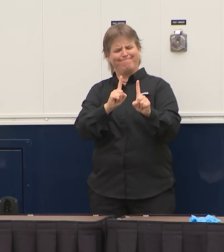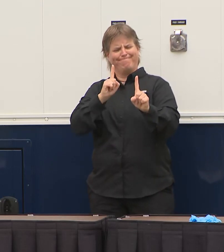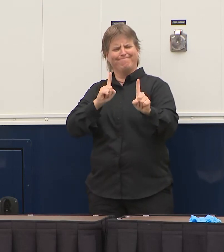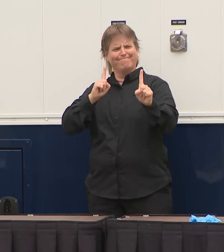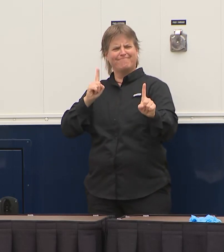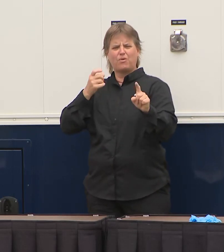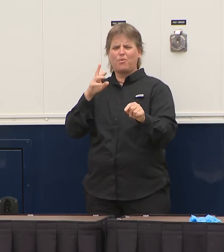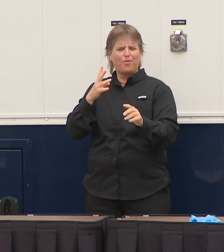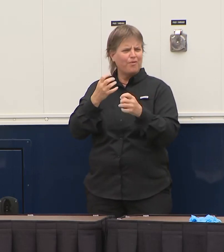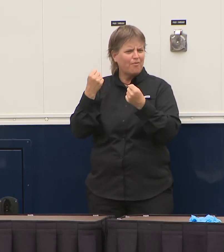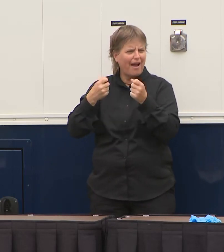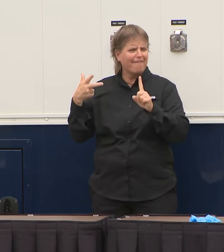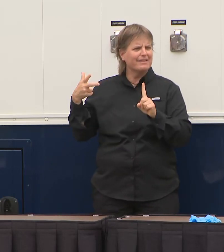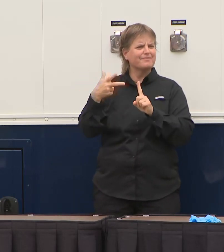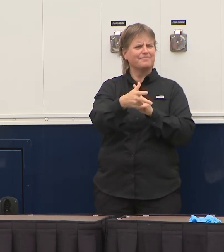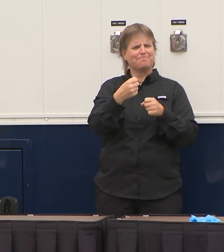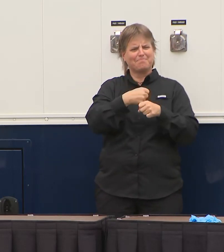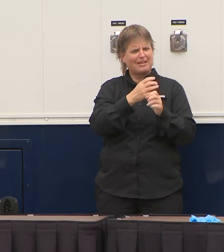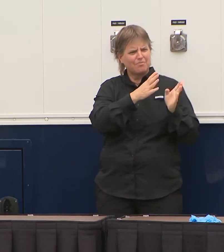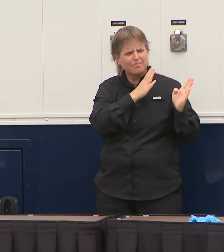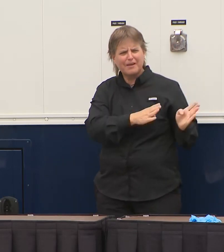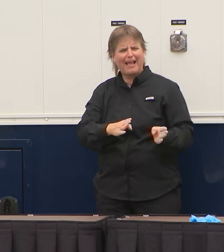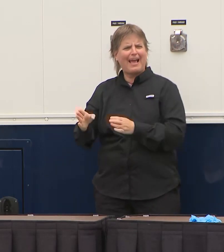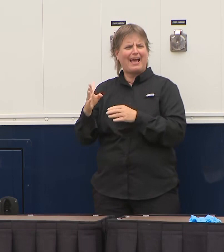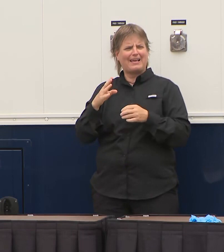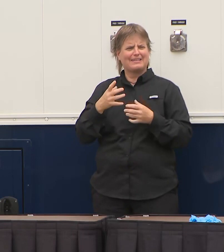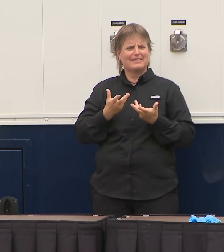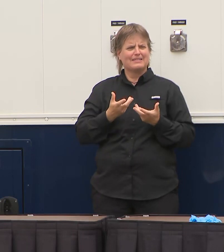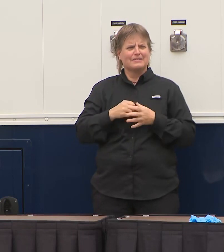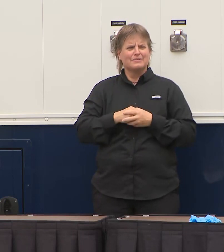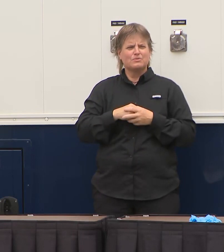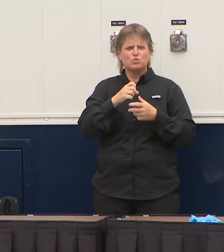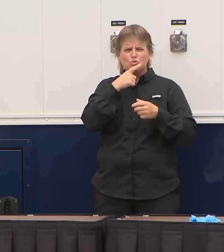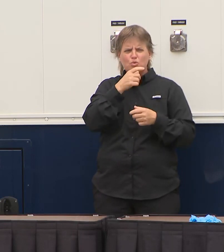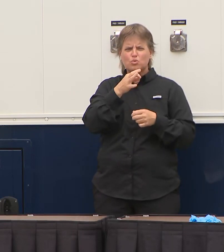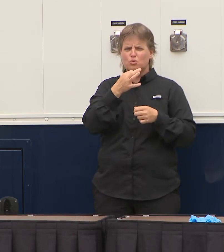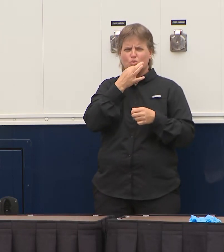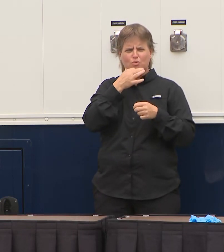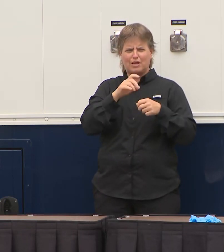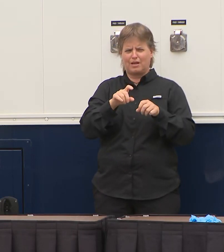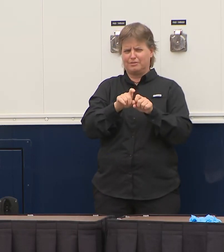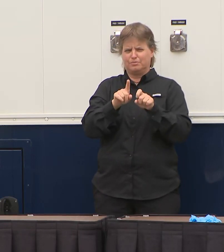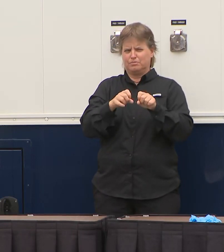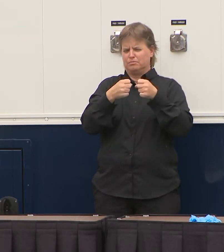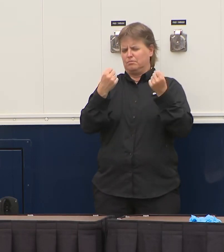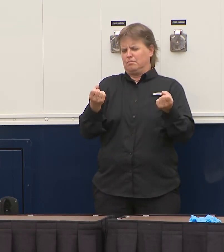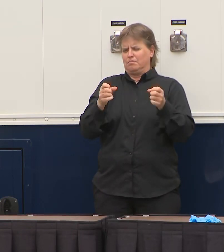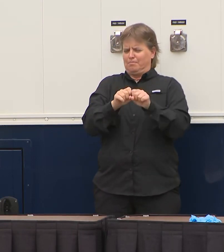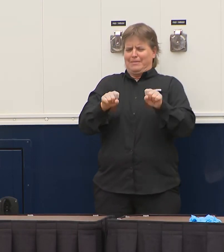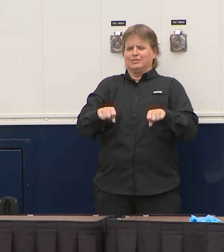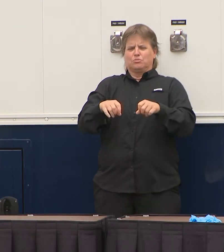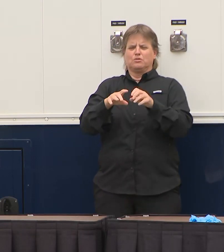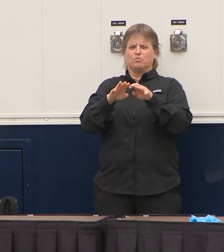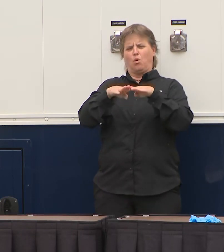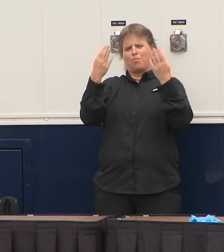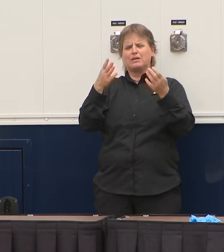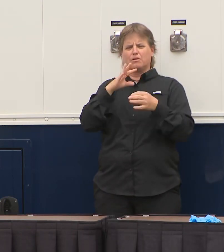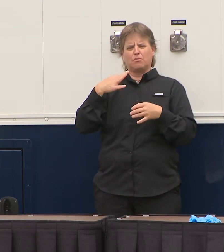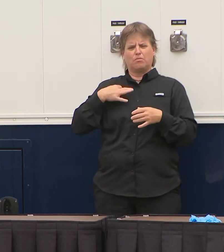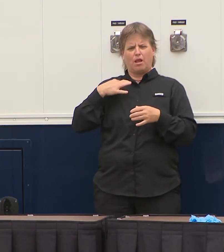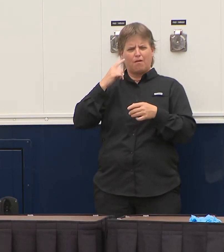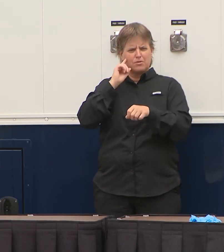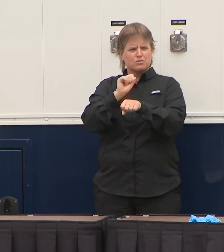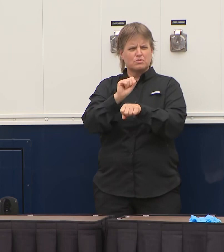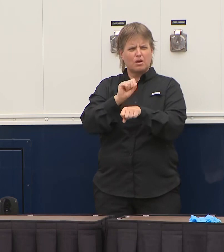to work much quicker on the back end governor if I wait if I could I need to clarify something on that